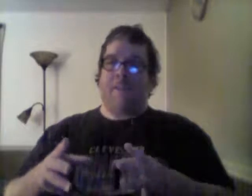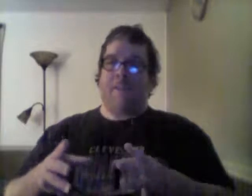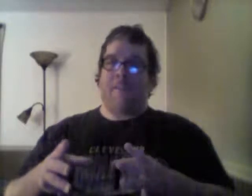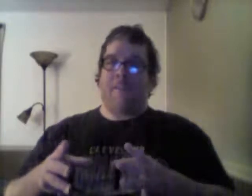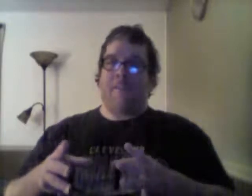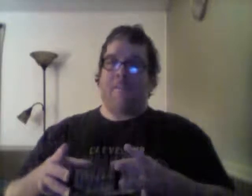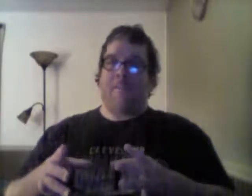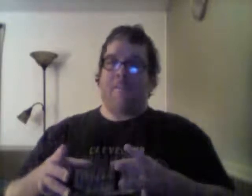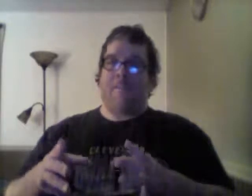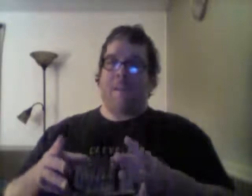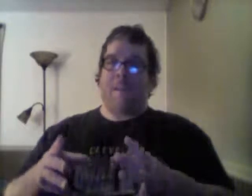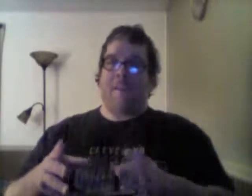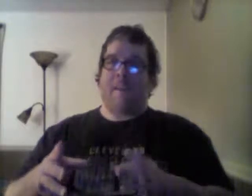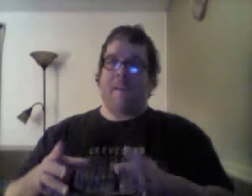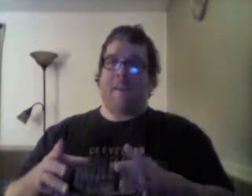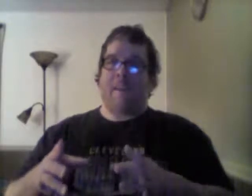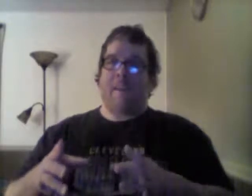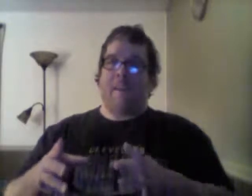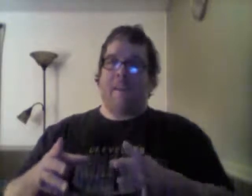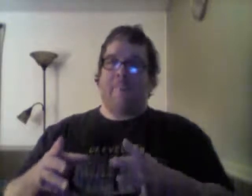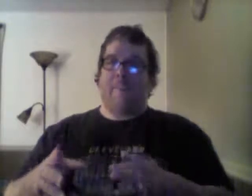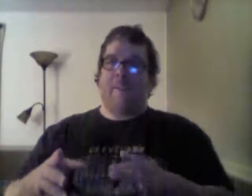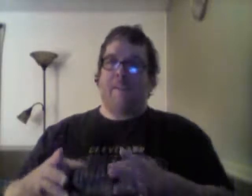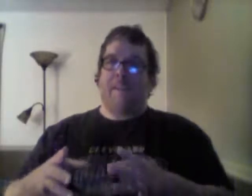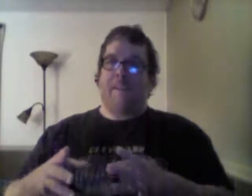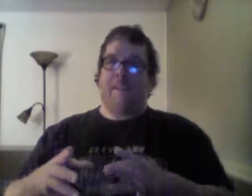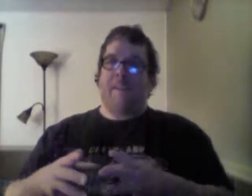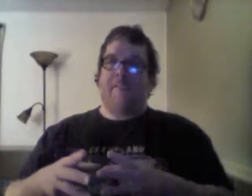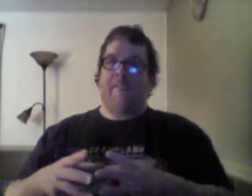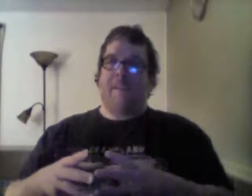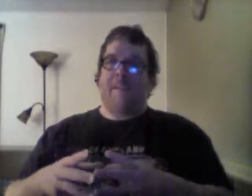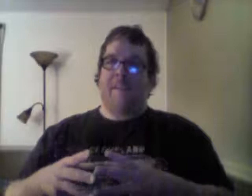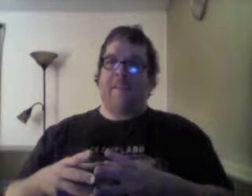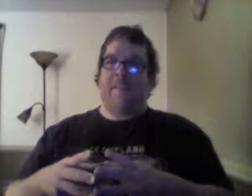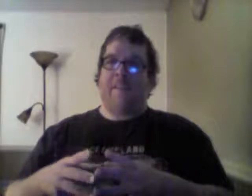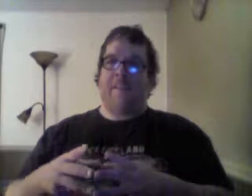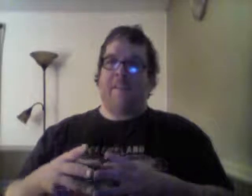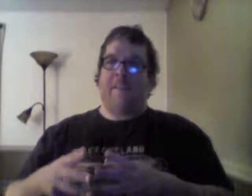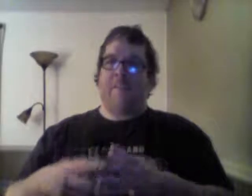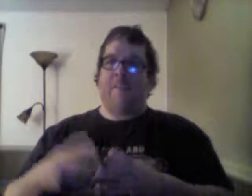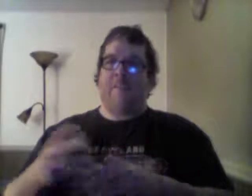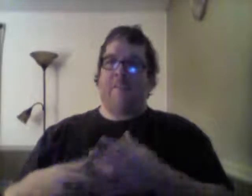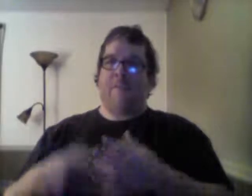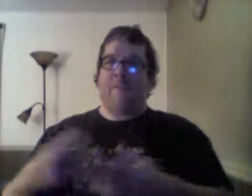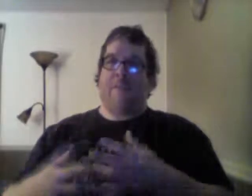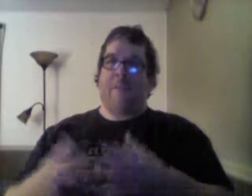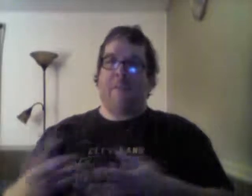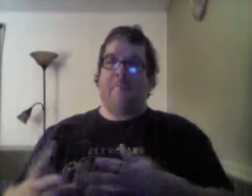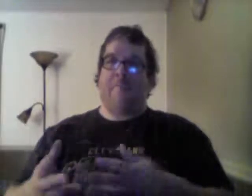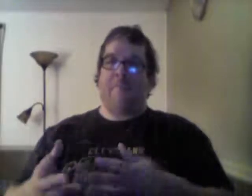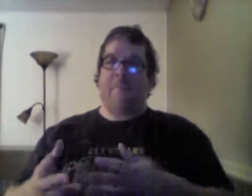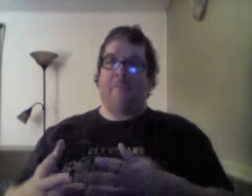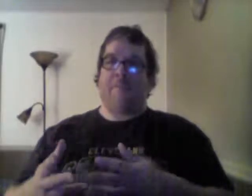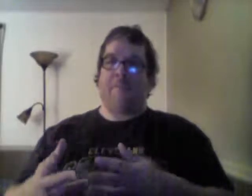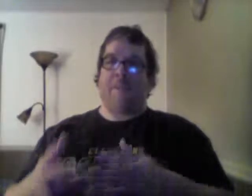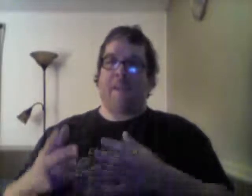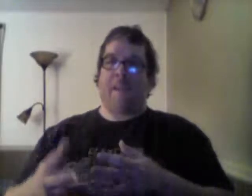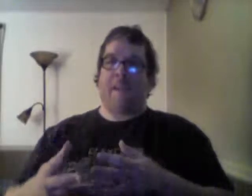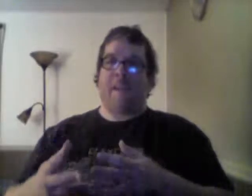her. Who, they did a, they did a thing, in order for her to become a member of sorority, they had